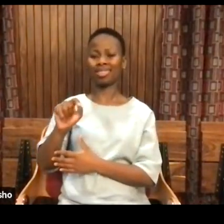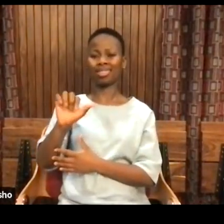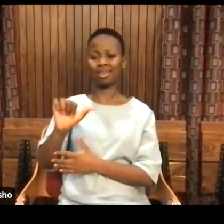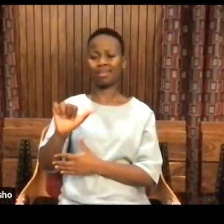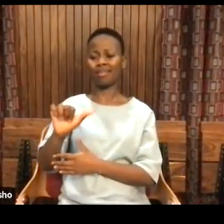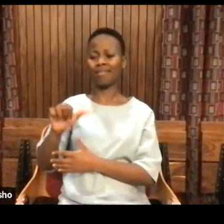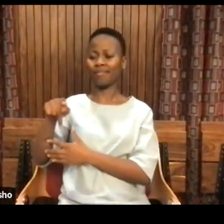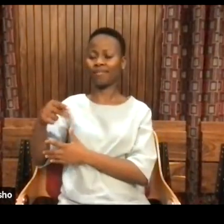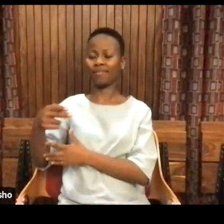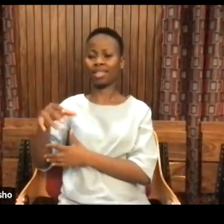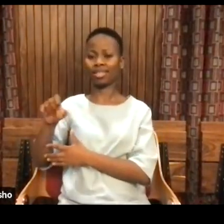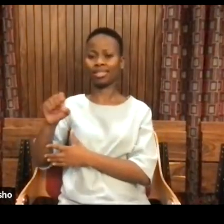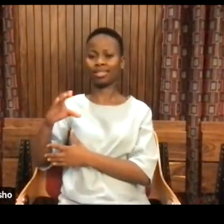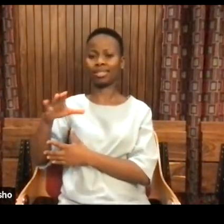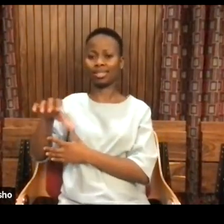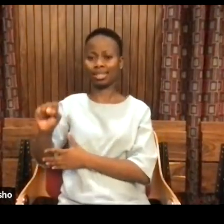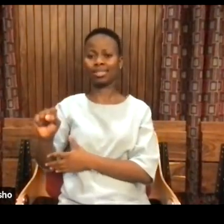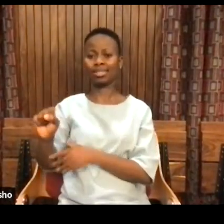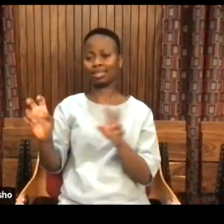to more than ourselves.